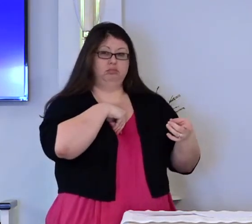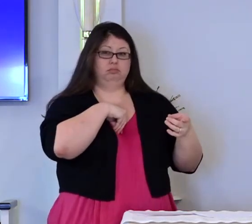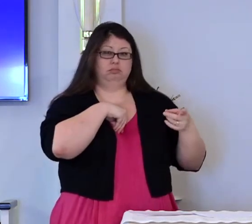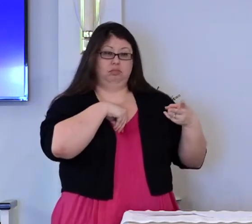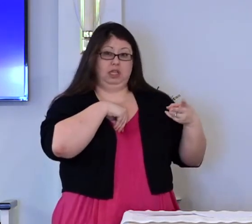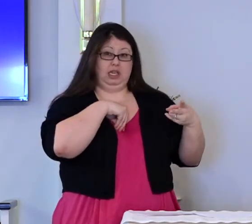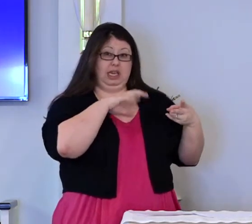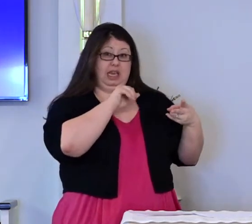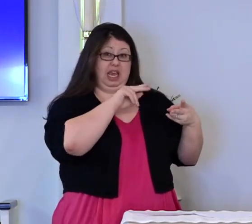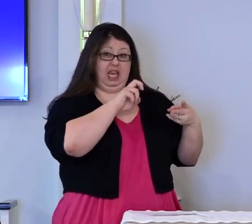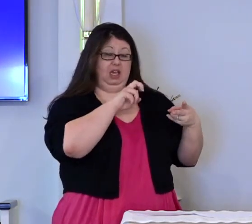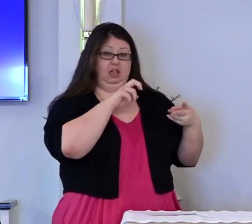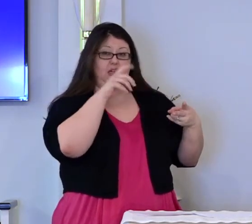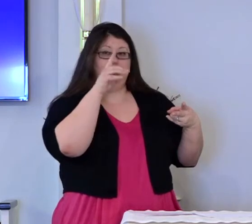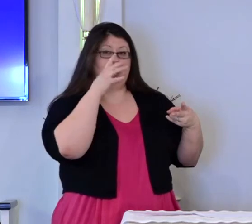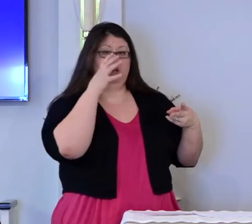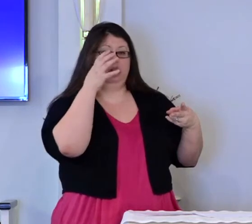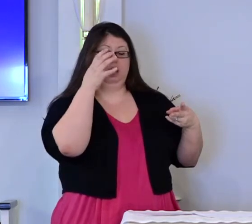Cain's was not.